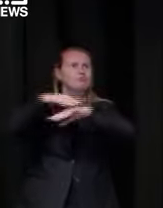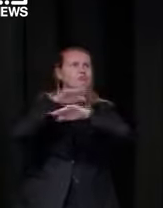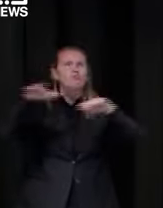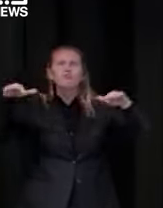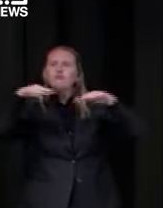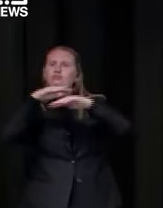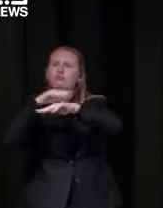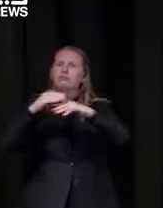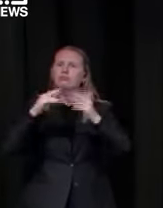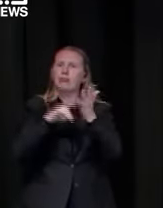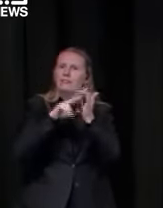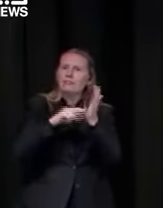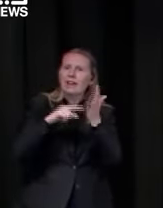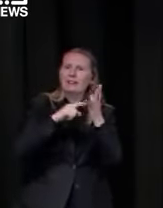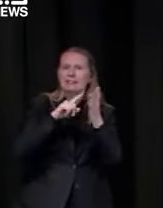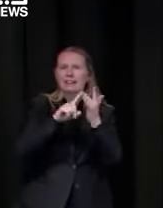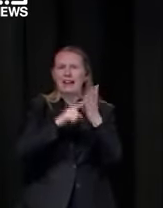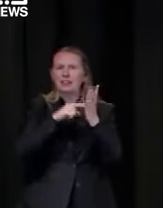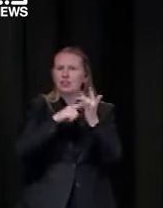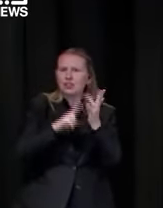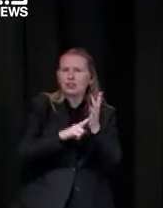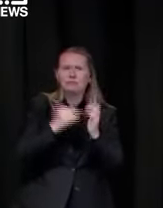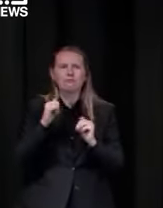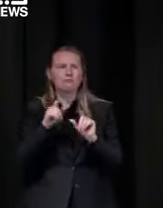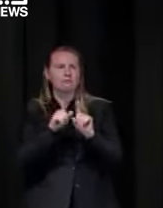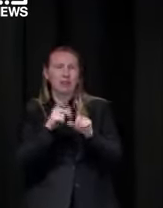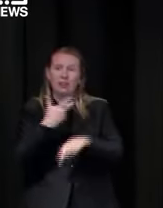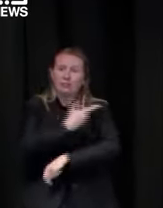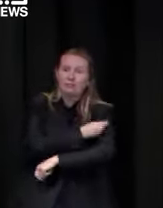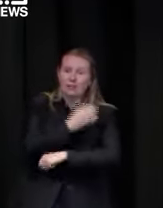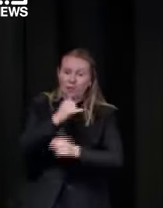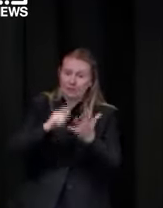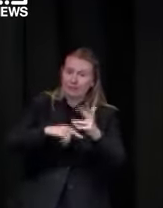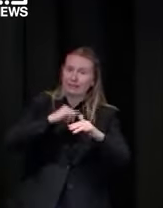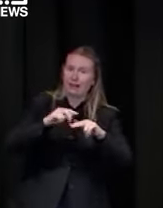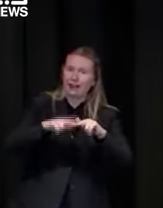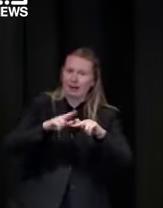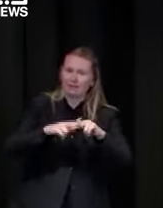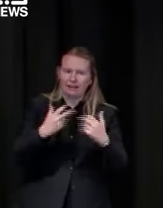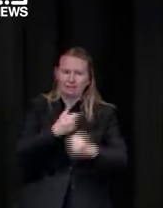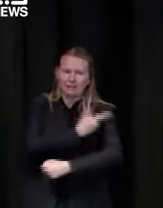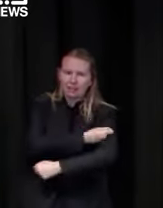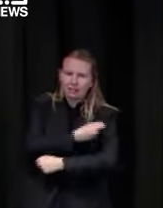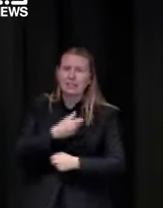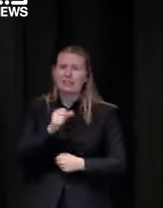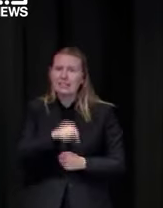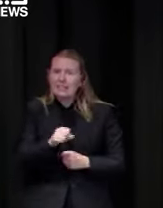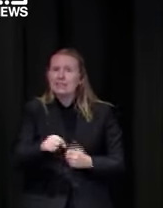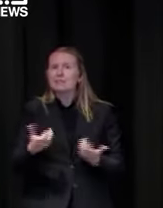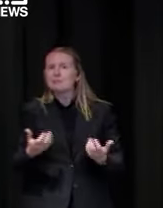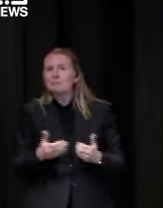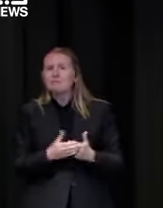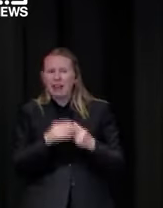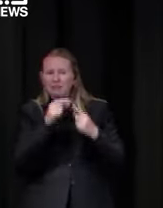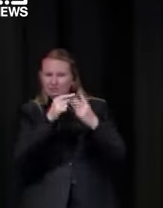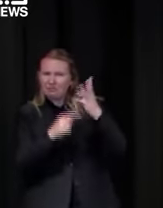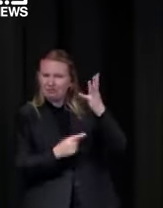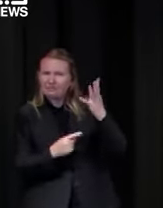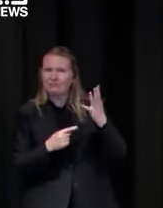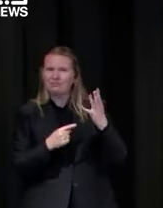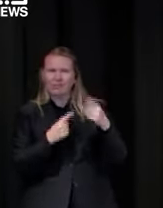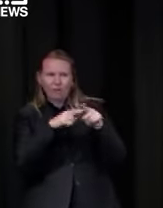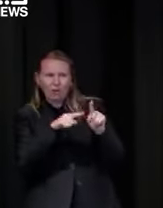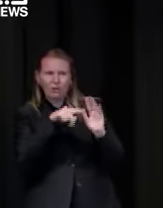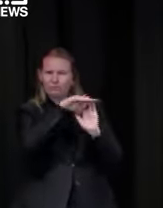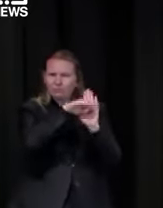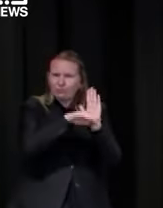space as possible air filtration compulsory vaccination for staff all those things i would expect our schools